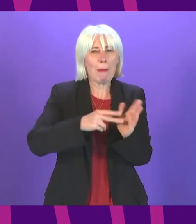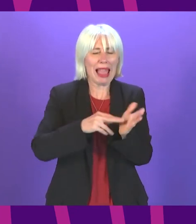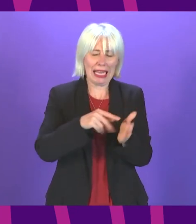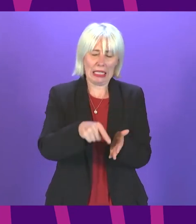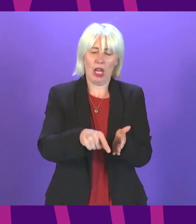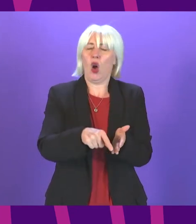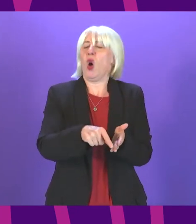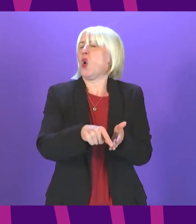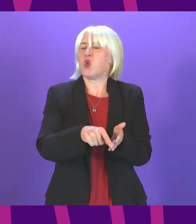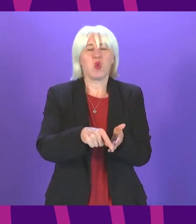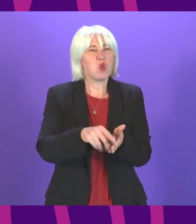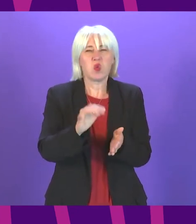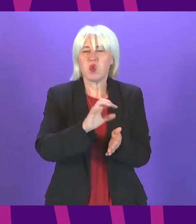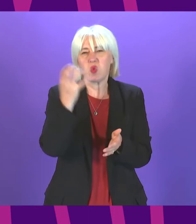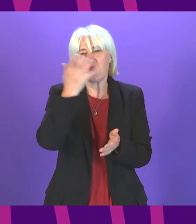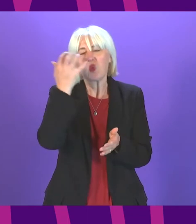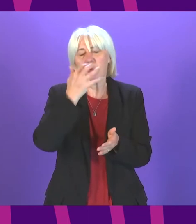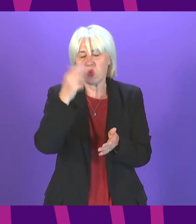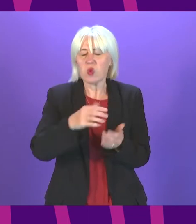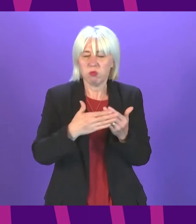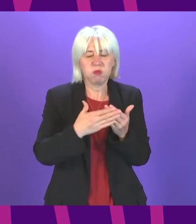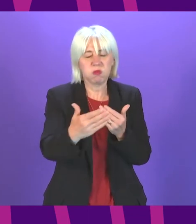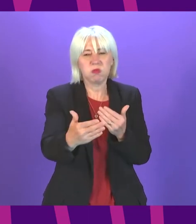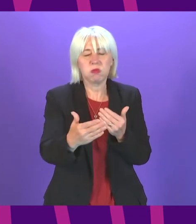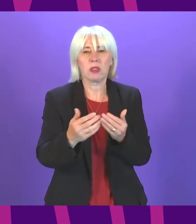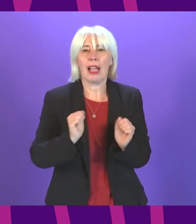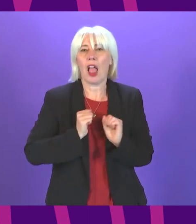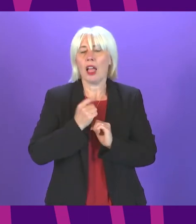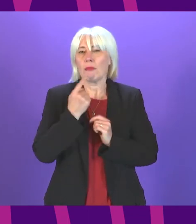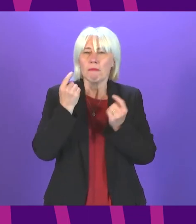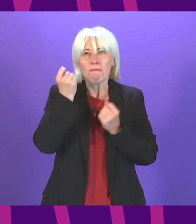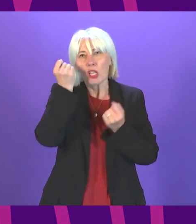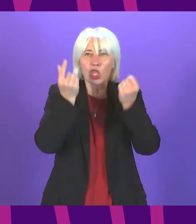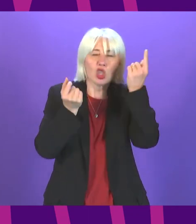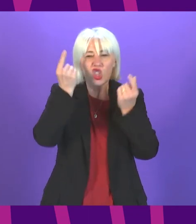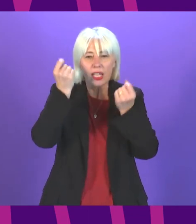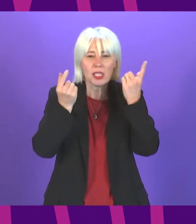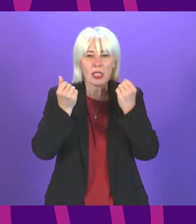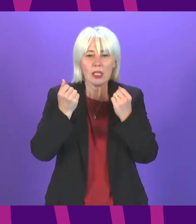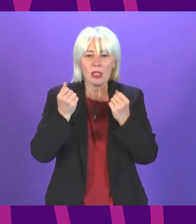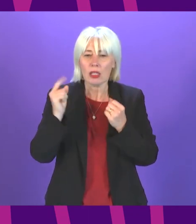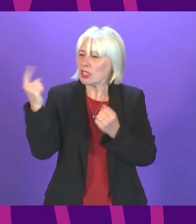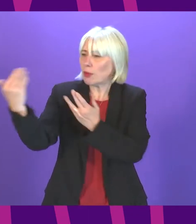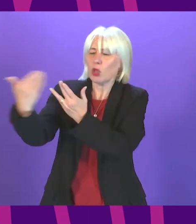we will have a long way to go as part of our suggested sorry